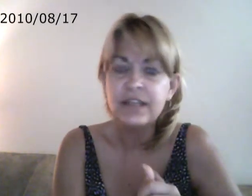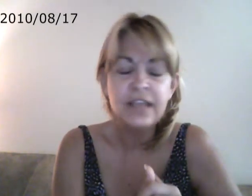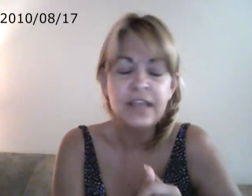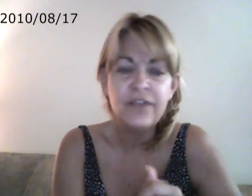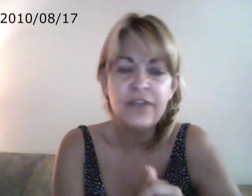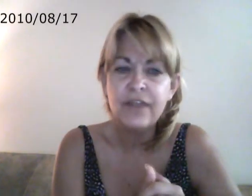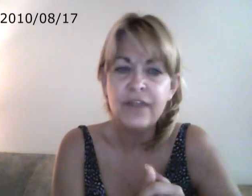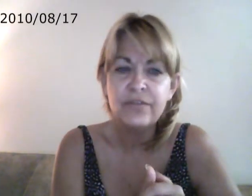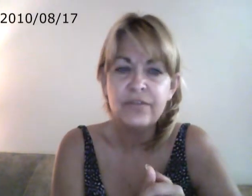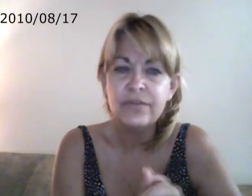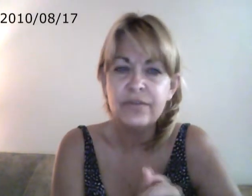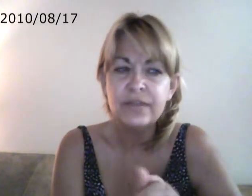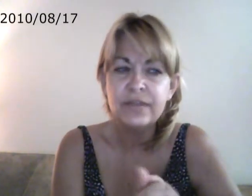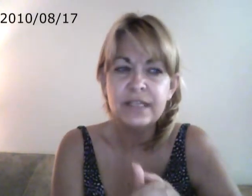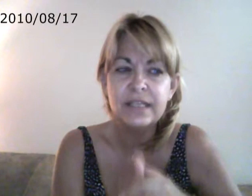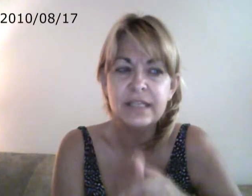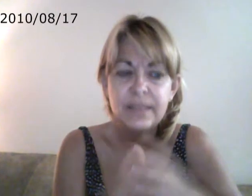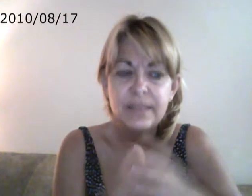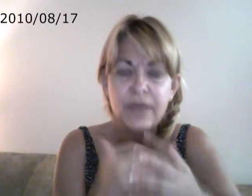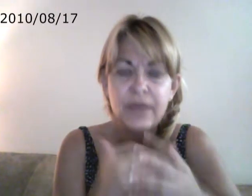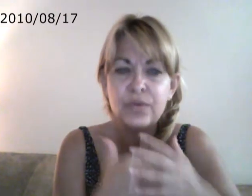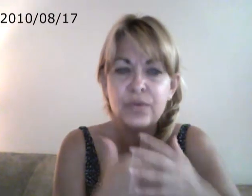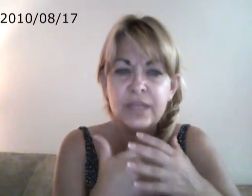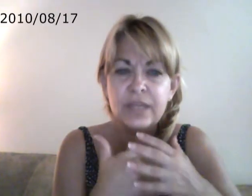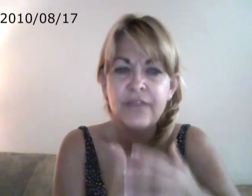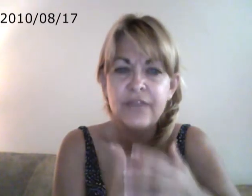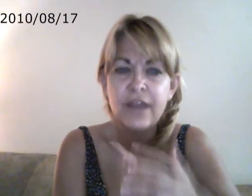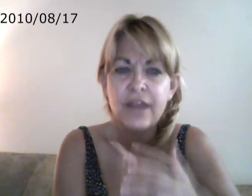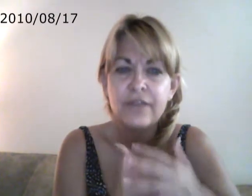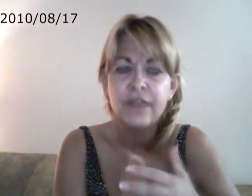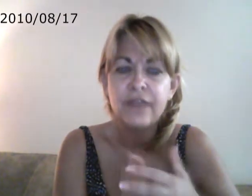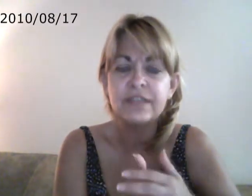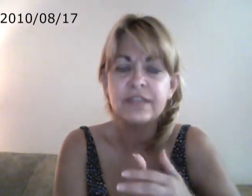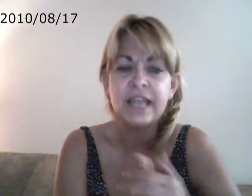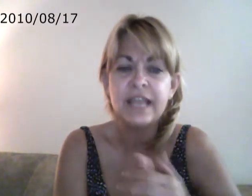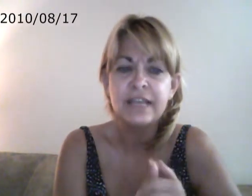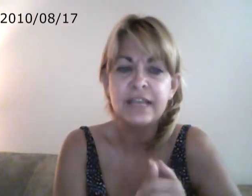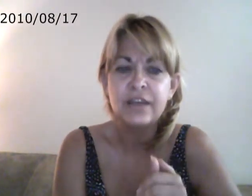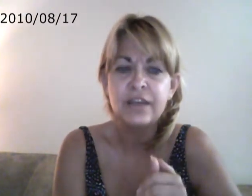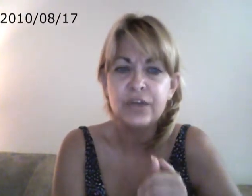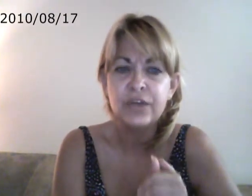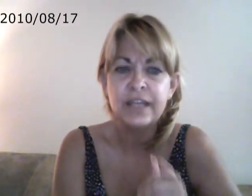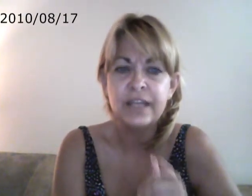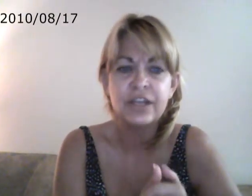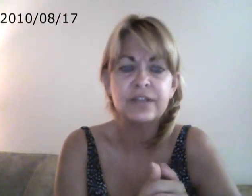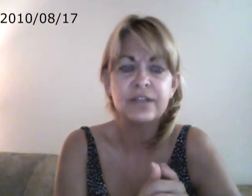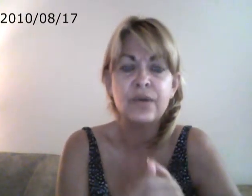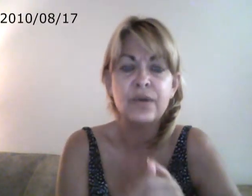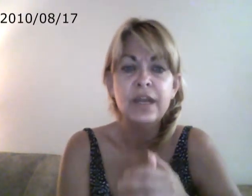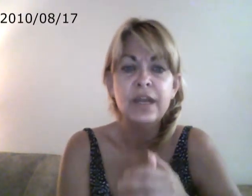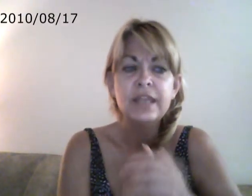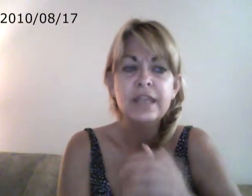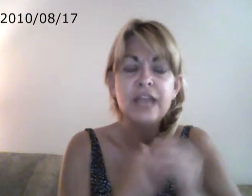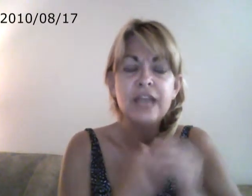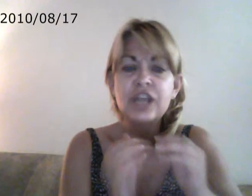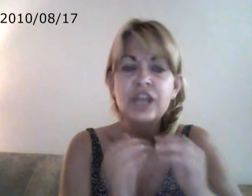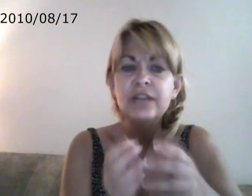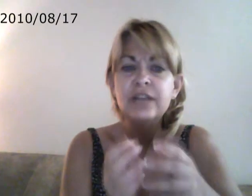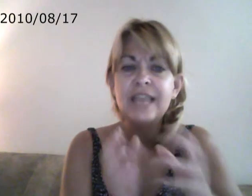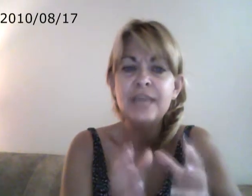never, ever, the parent will never, ever, ever see anything good in that child. So that child's aim